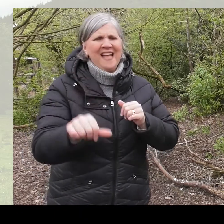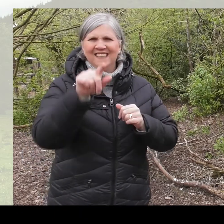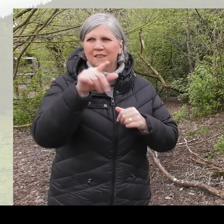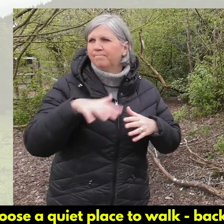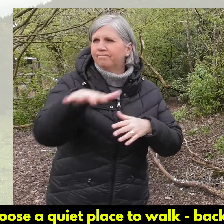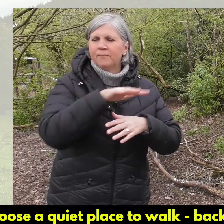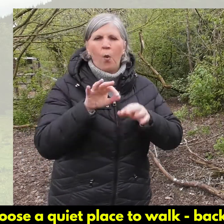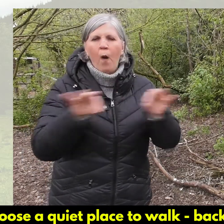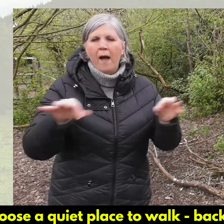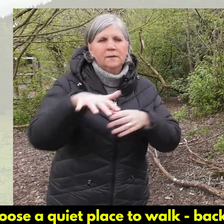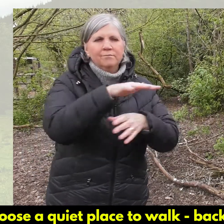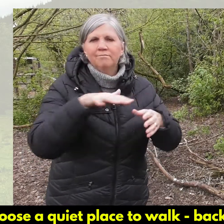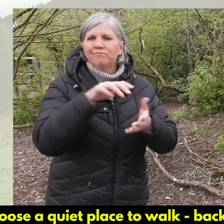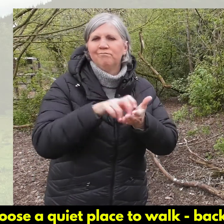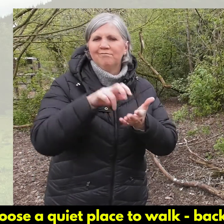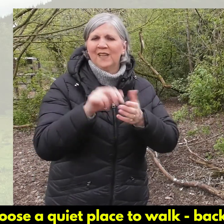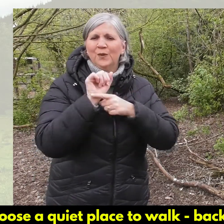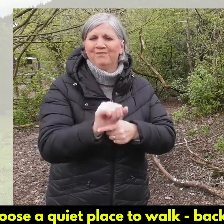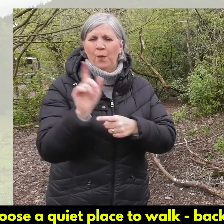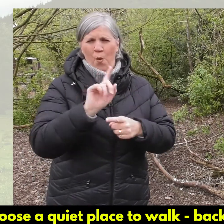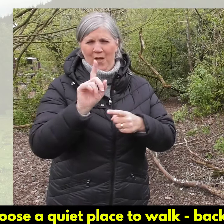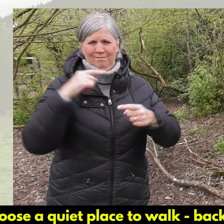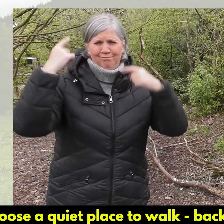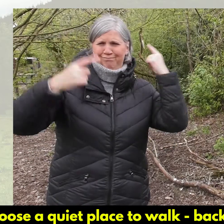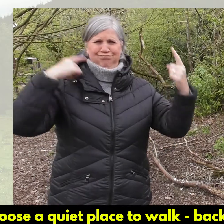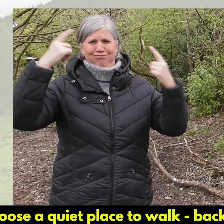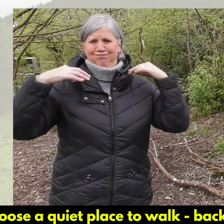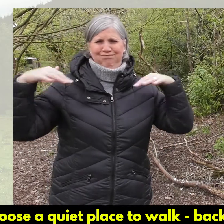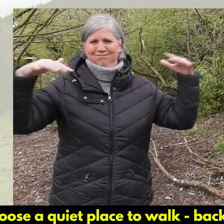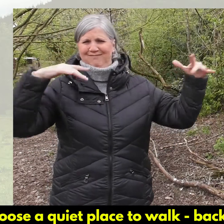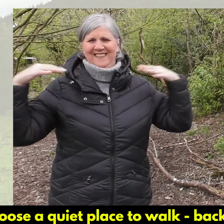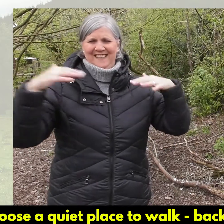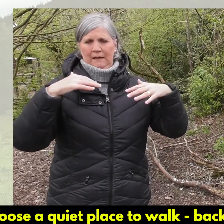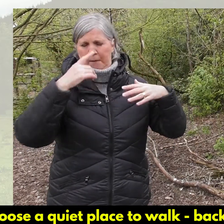Try to choose a quiet place to walk. Background noise can cause problems.